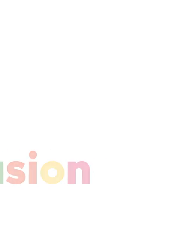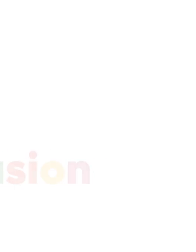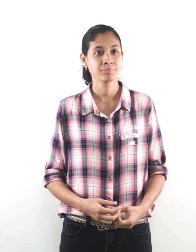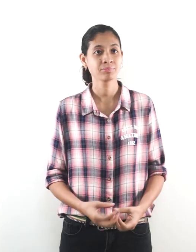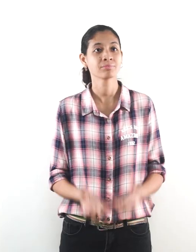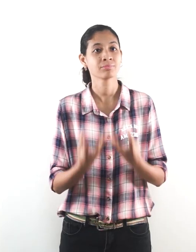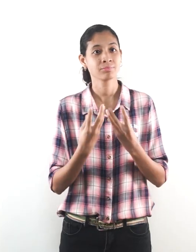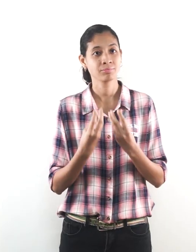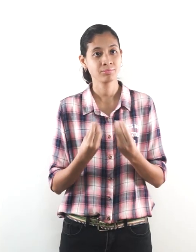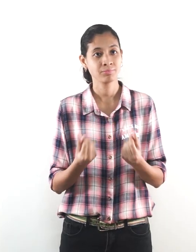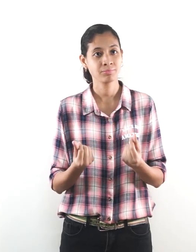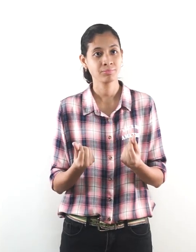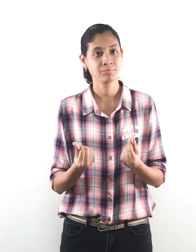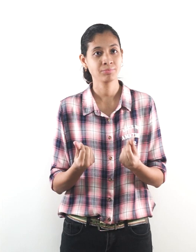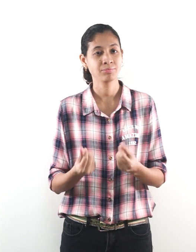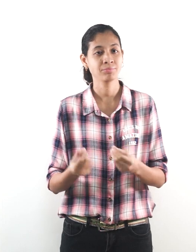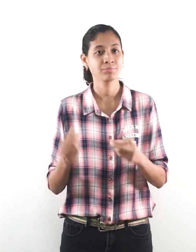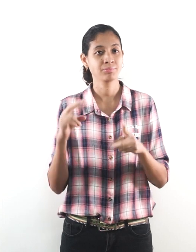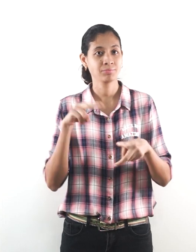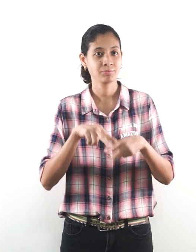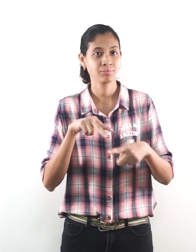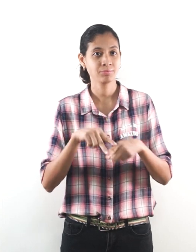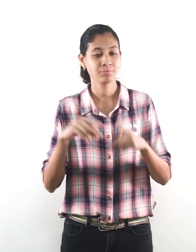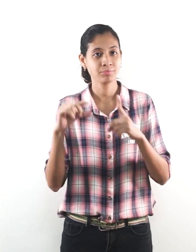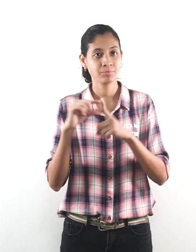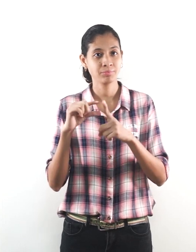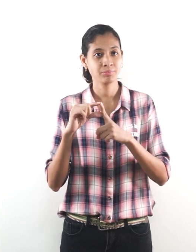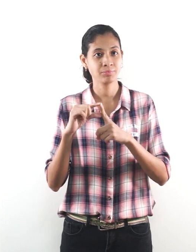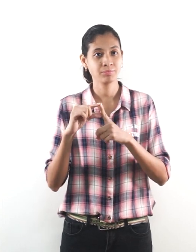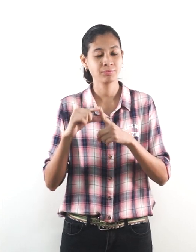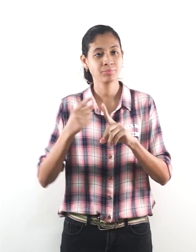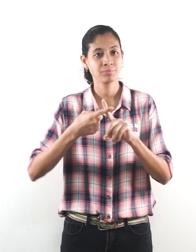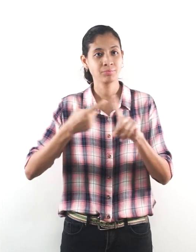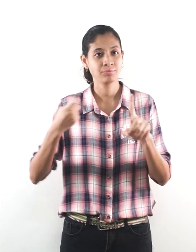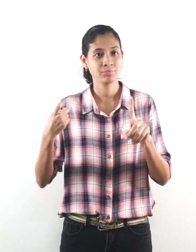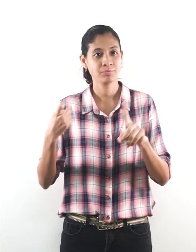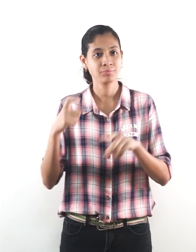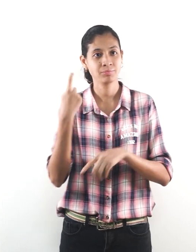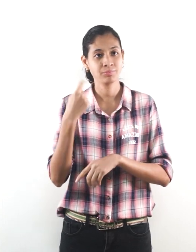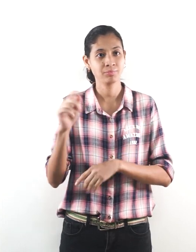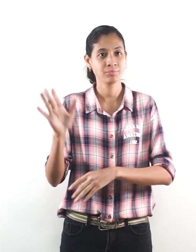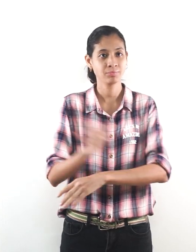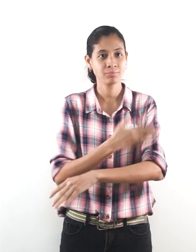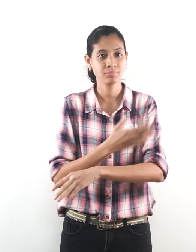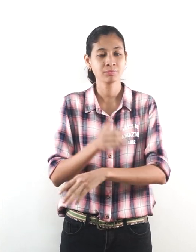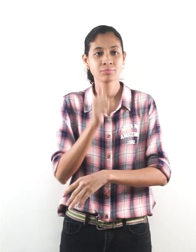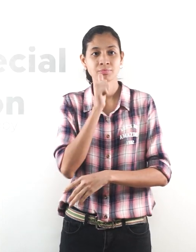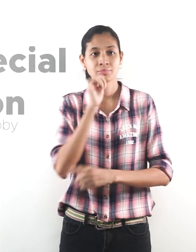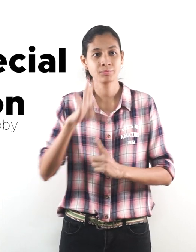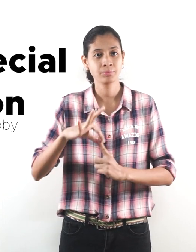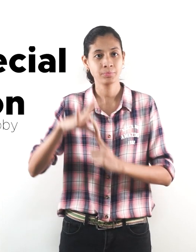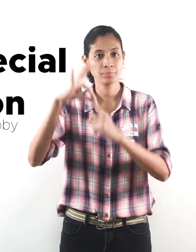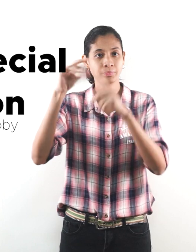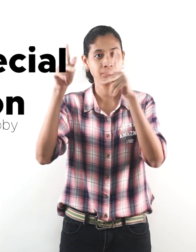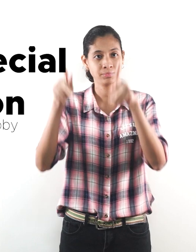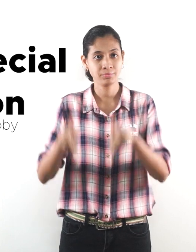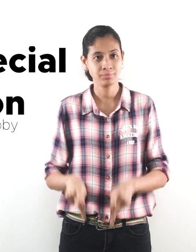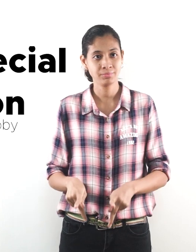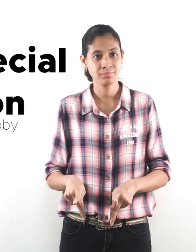These are some vocabulary words from the song I'm a Special Person.